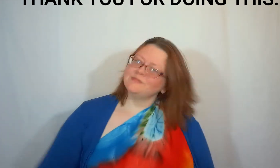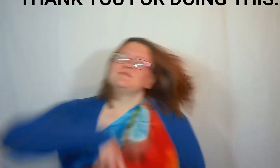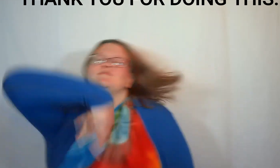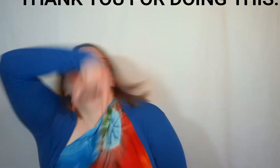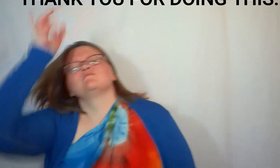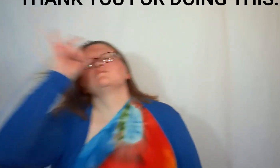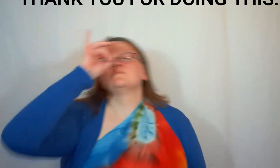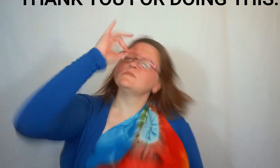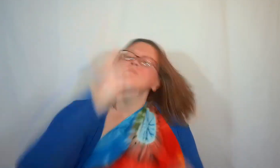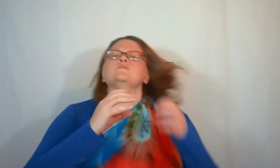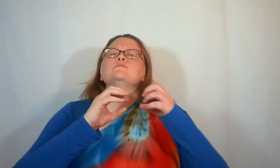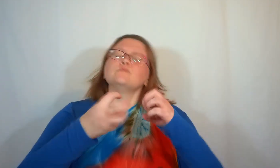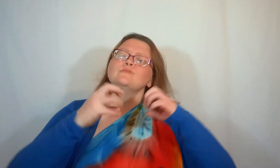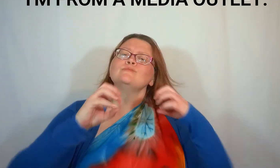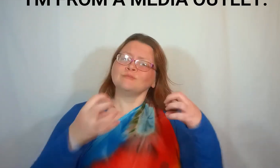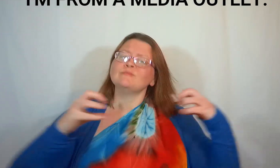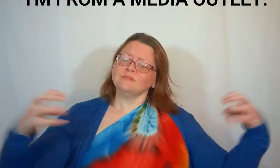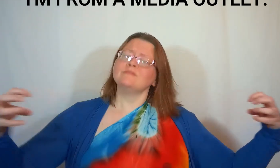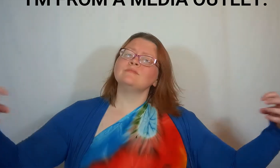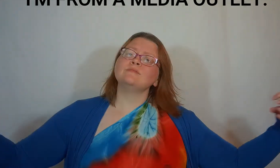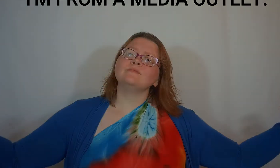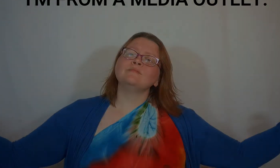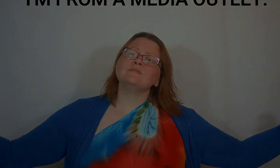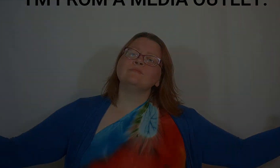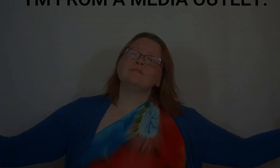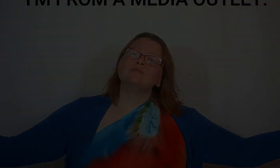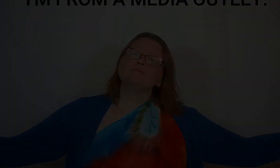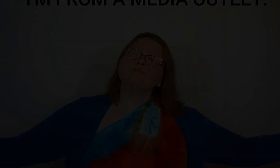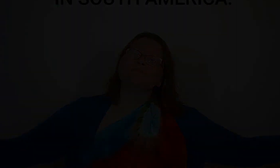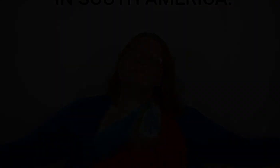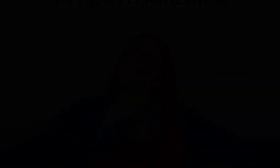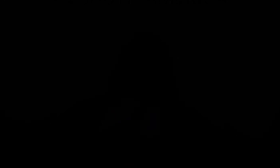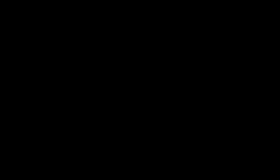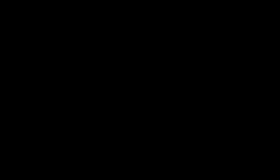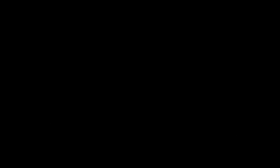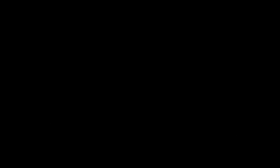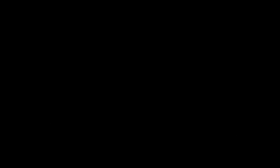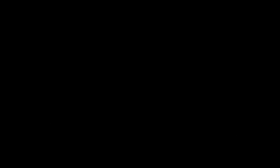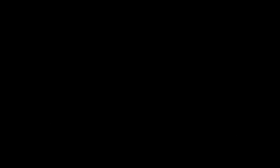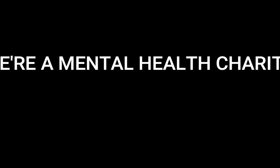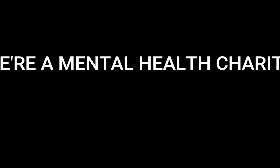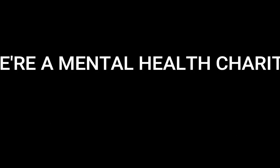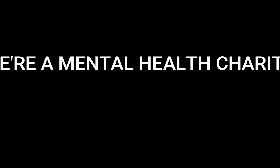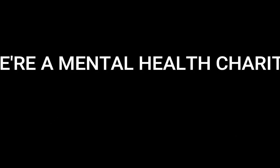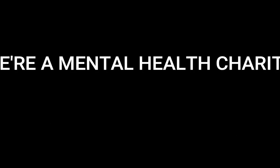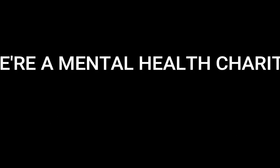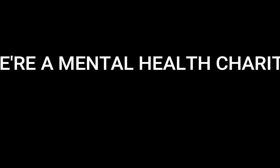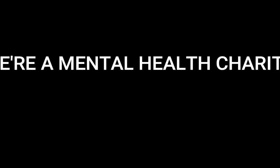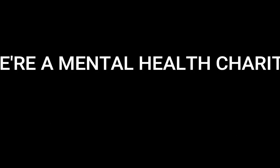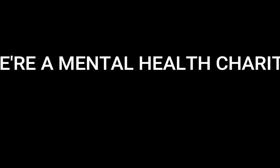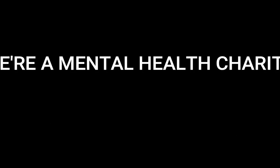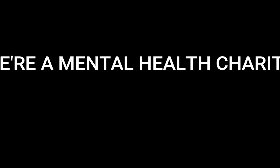Let's all I know so far